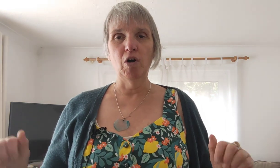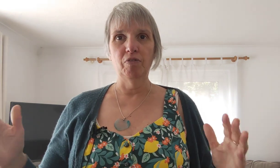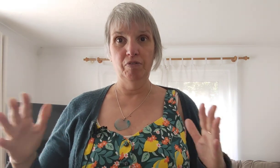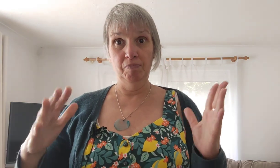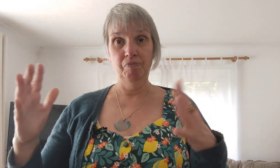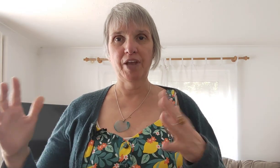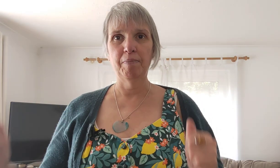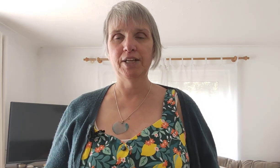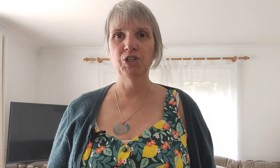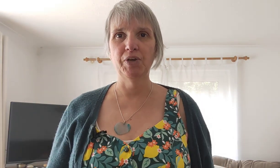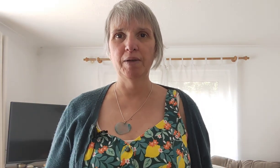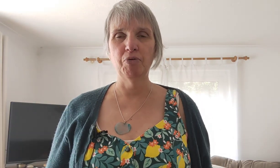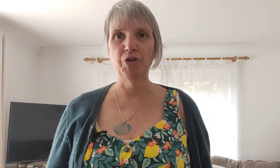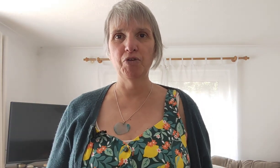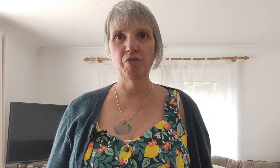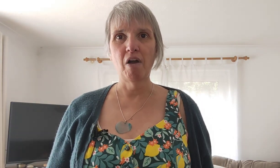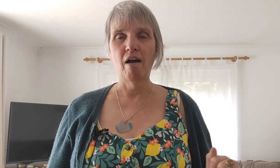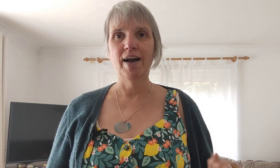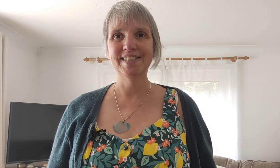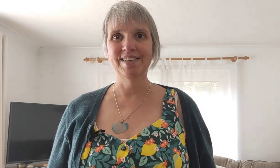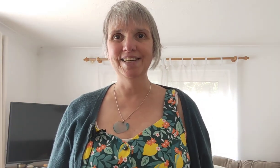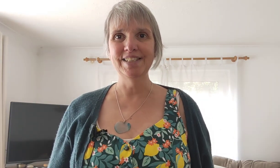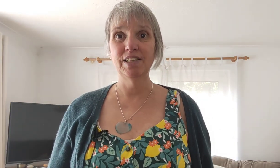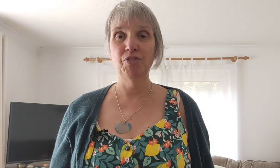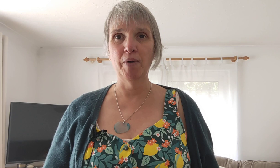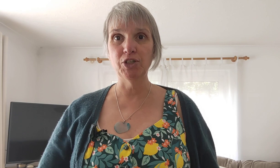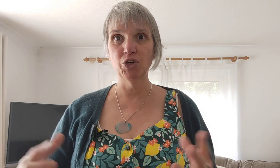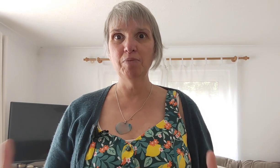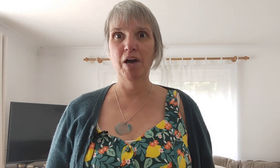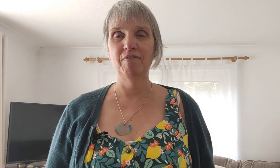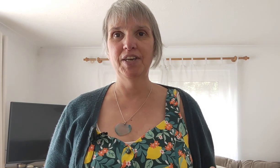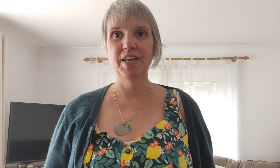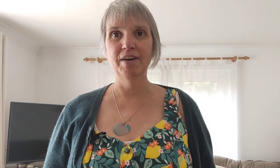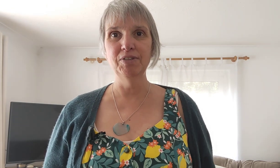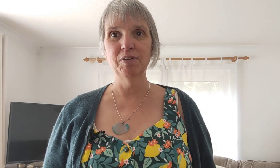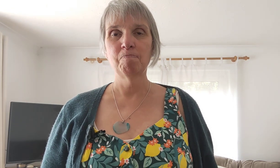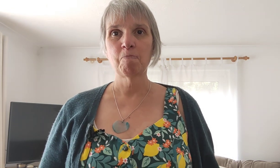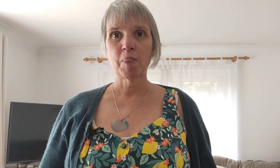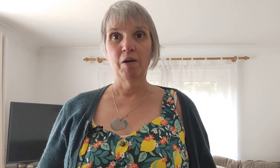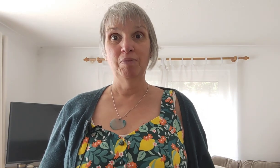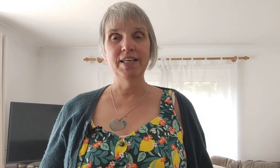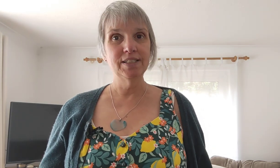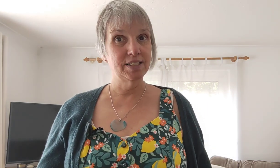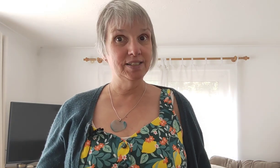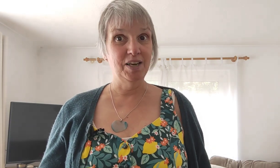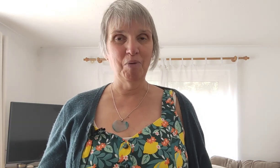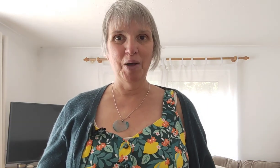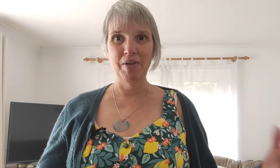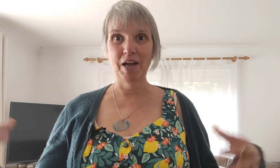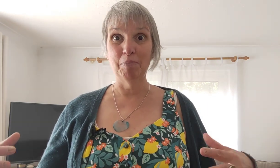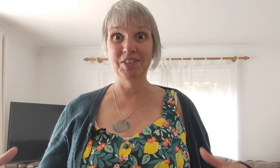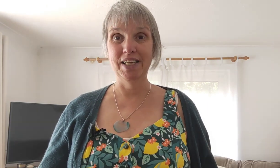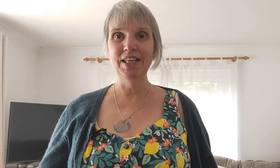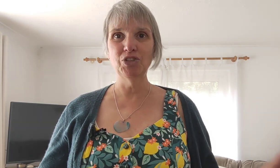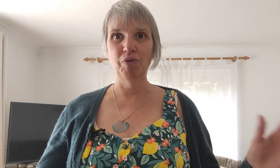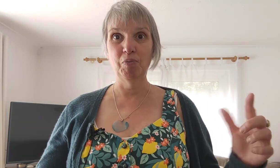of tapping to improve eyesight if you enjoy my videos please consider buying me a cup of tea to